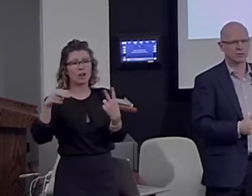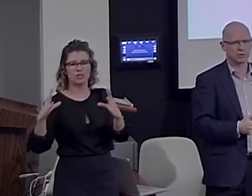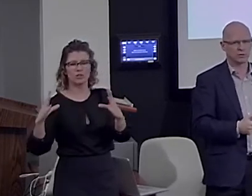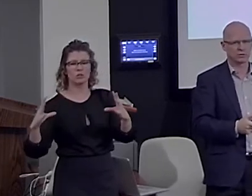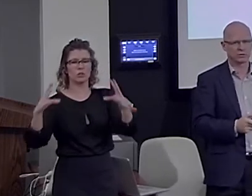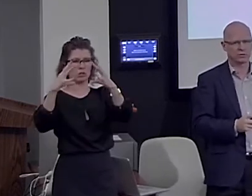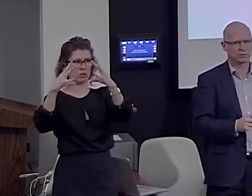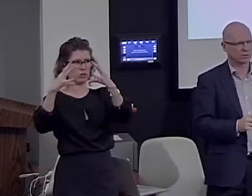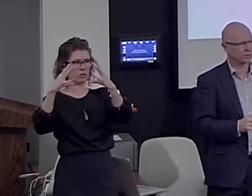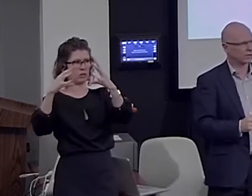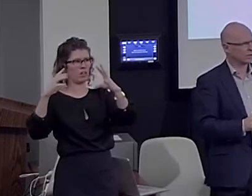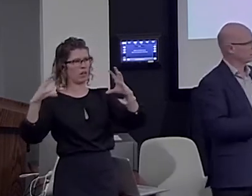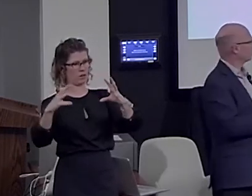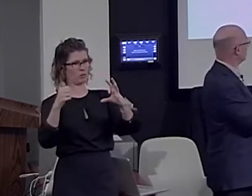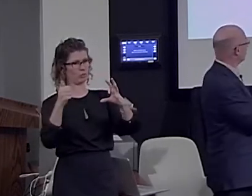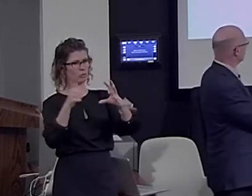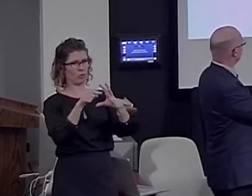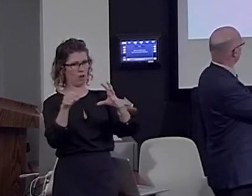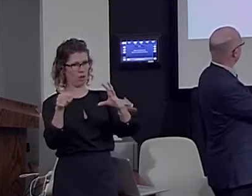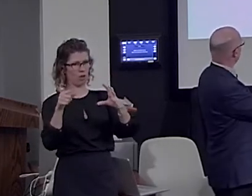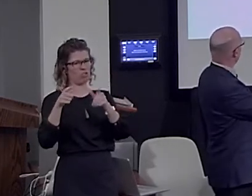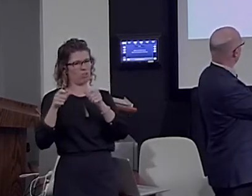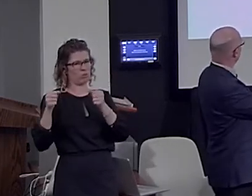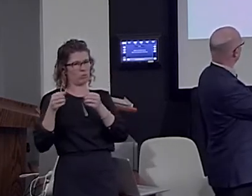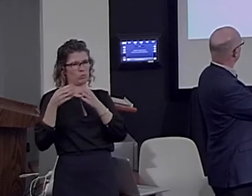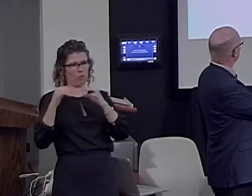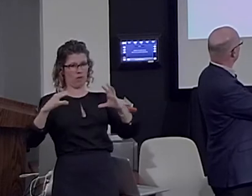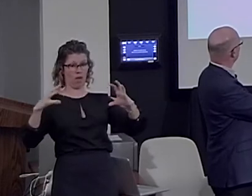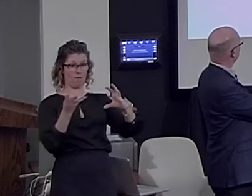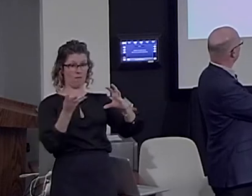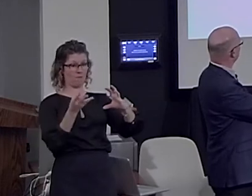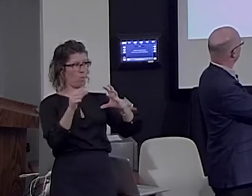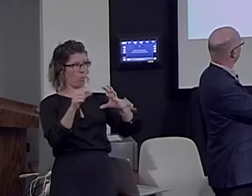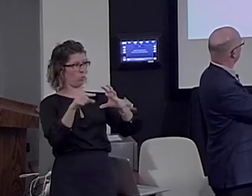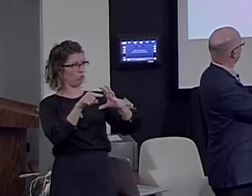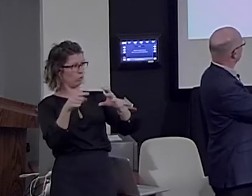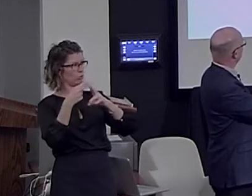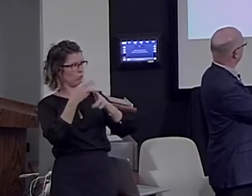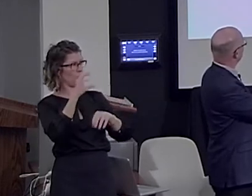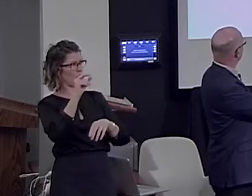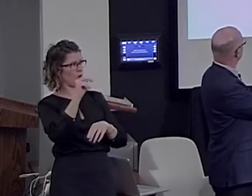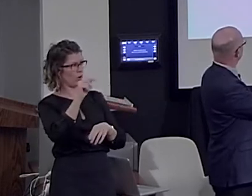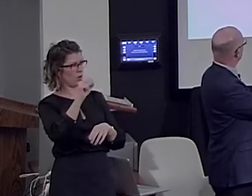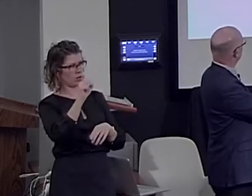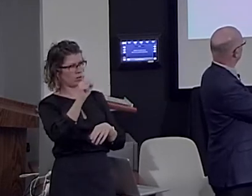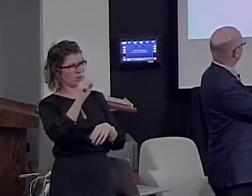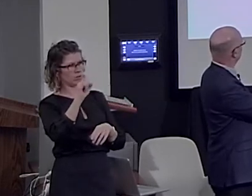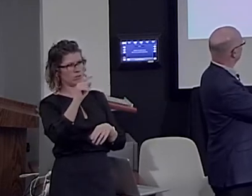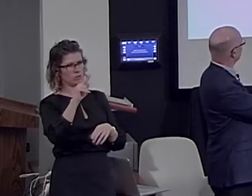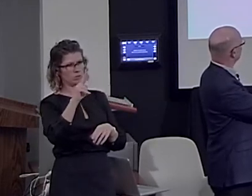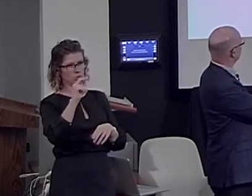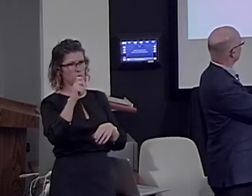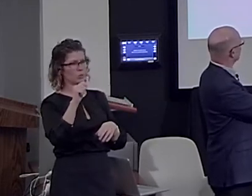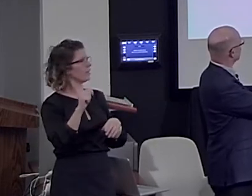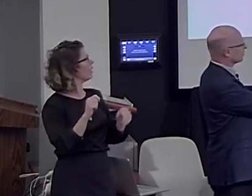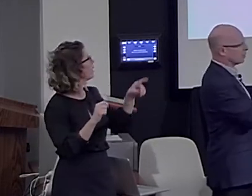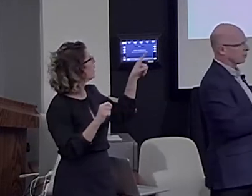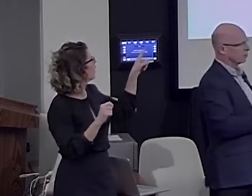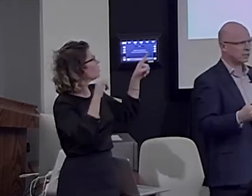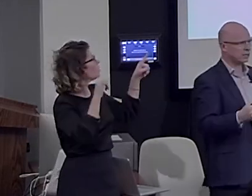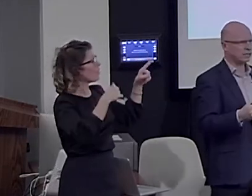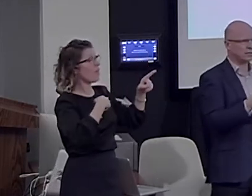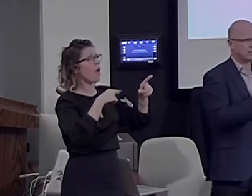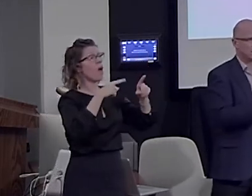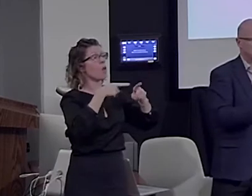linguists call a constituent. So, our idea is that there should be moments in time, like here, like here at the end of the sentence or so,